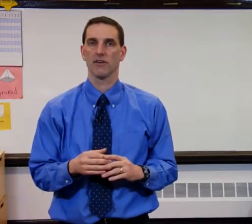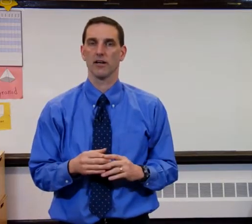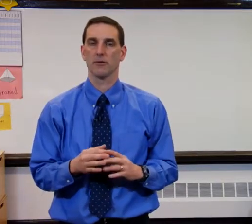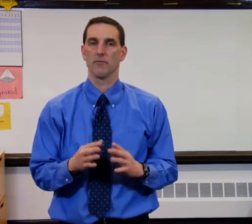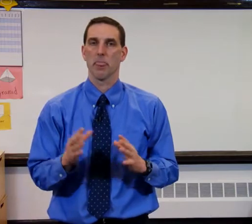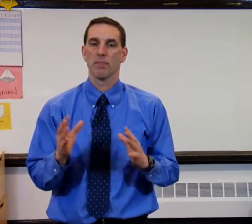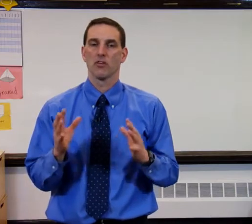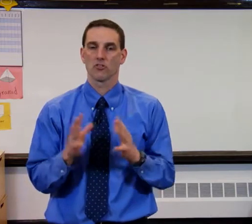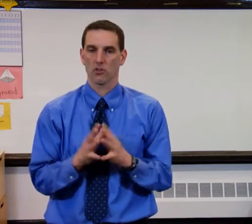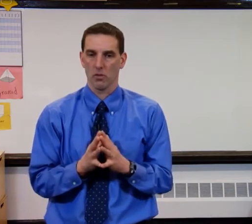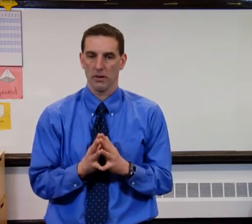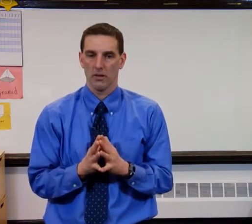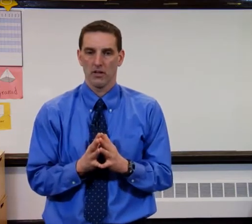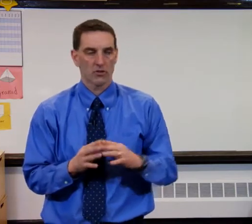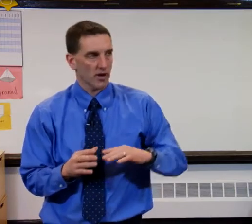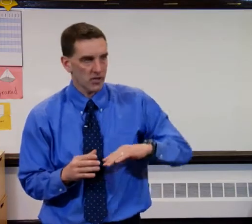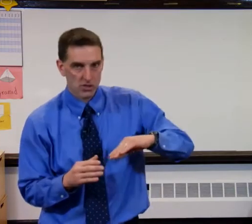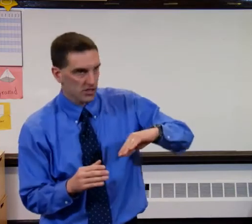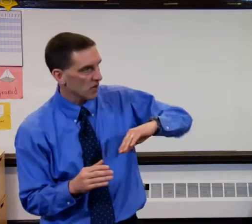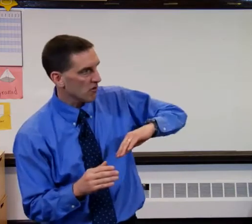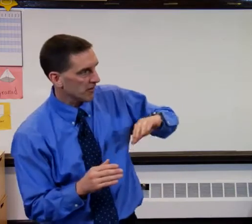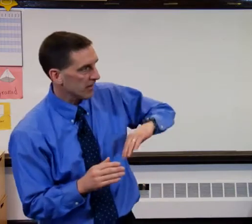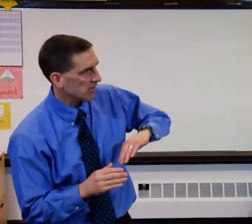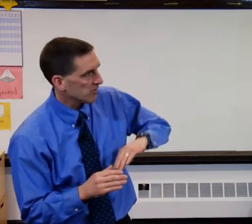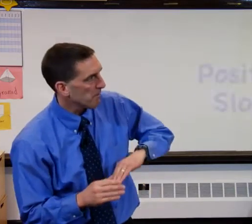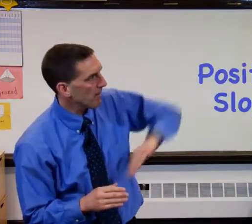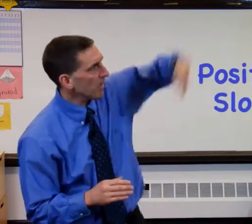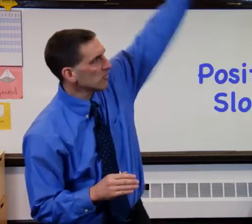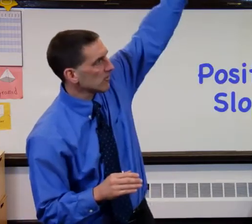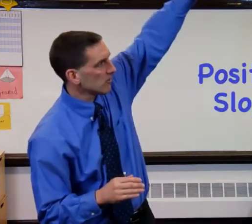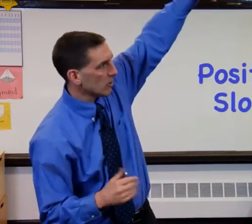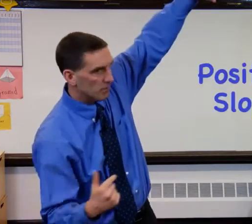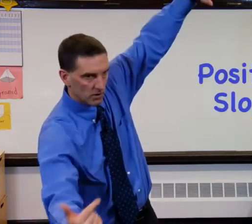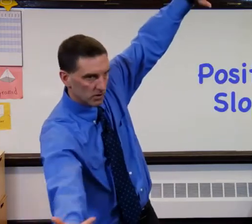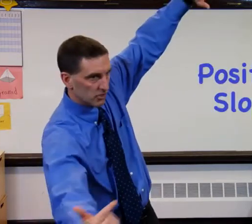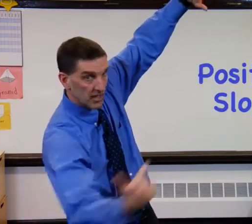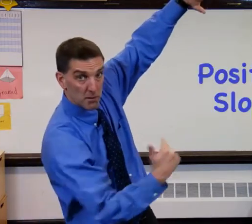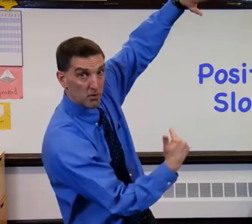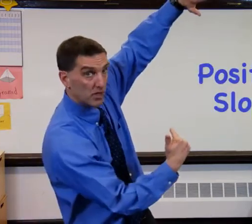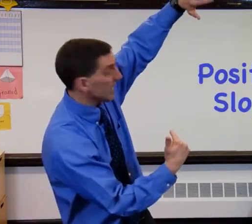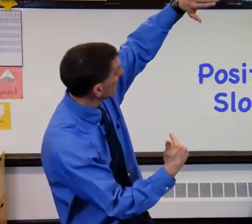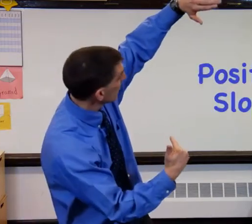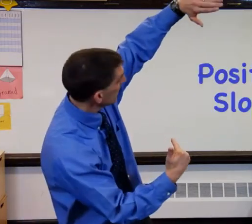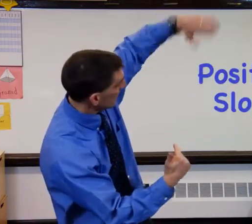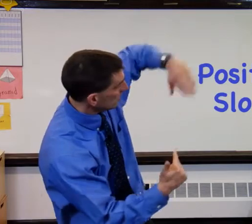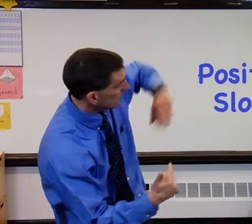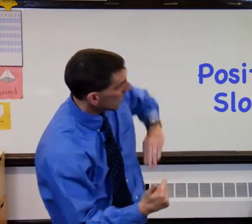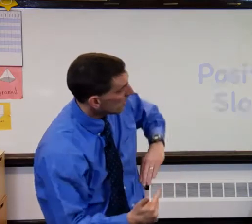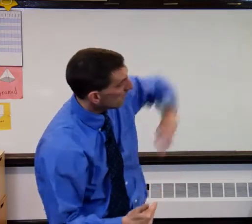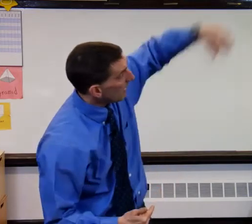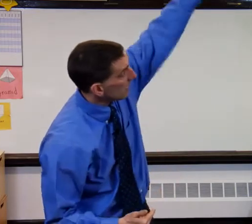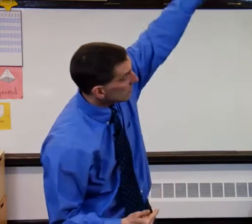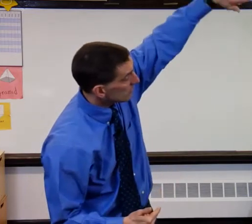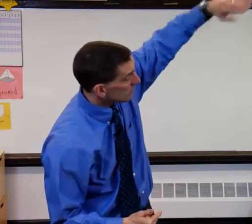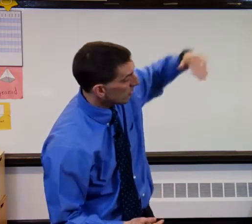slope. So I usually go over here and say positive slope because again I'm looking at it the way the kids are. Positive slope,